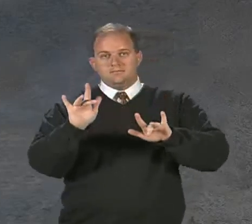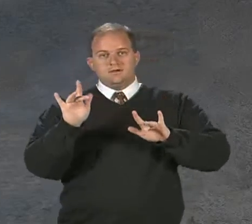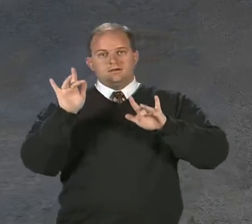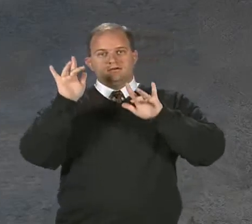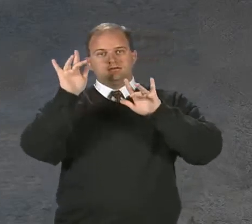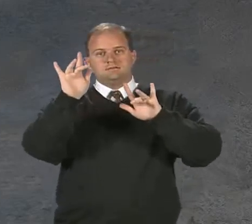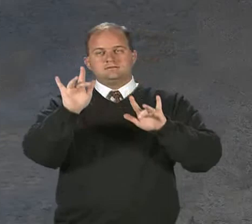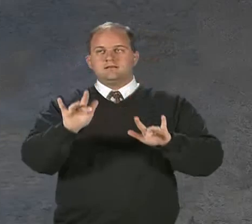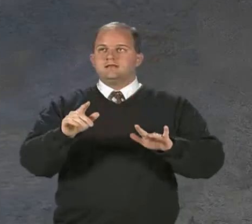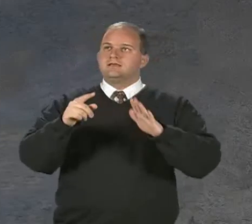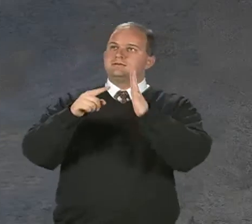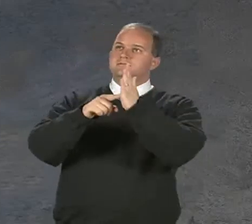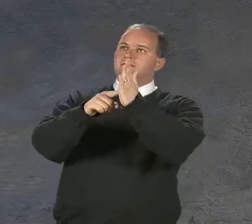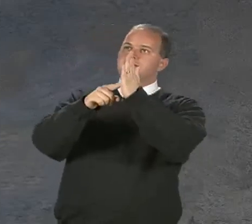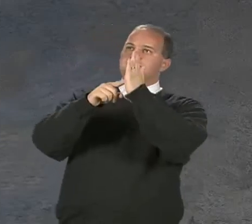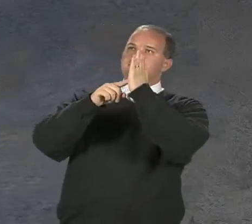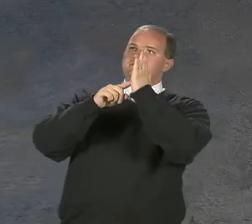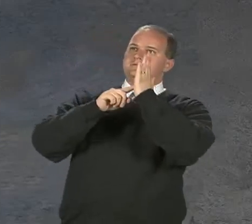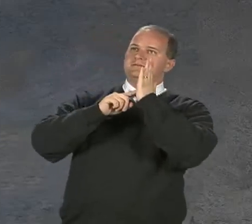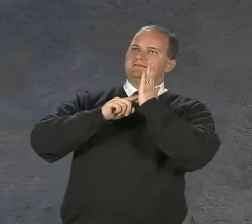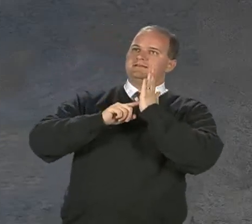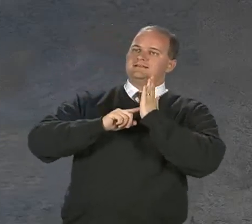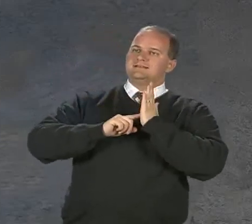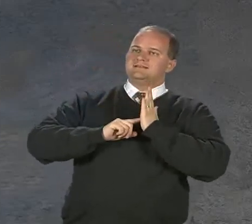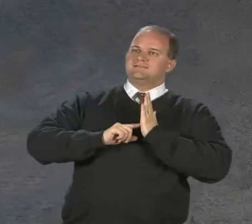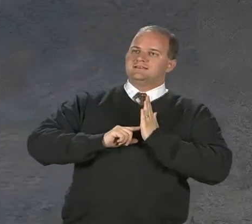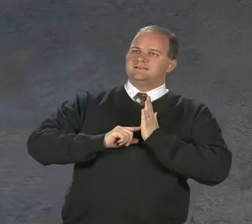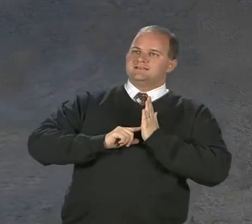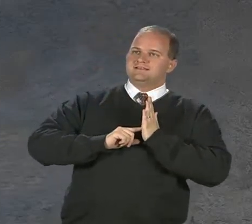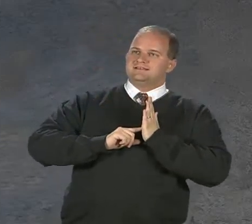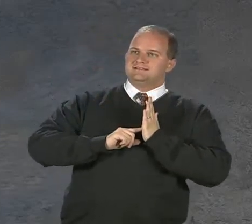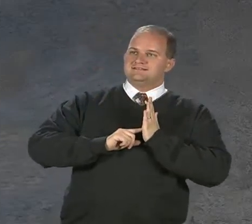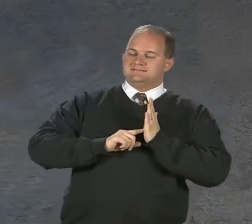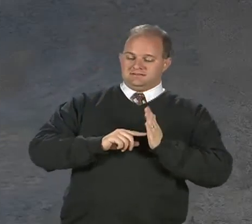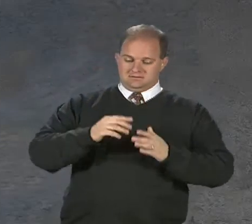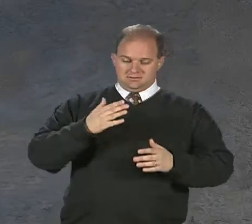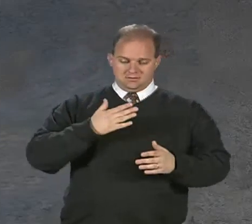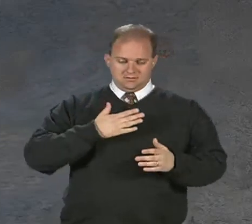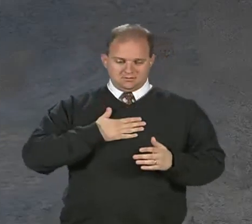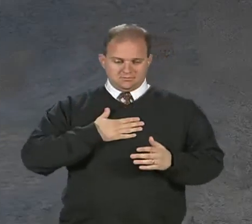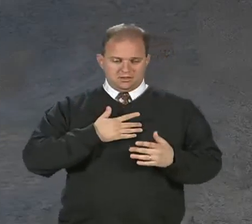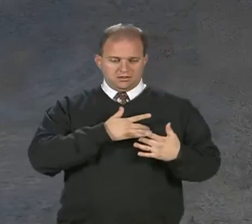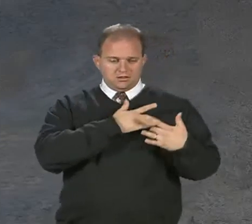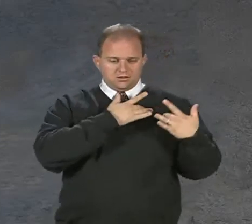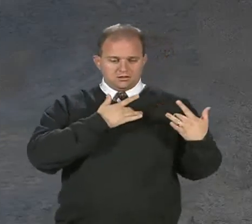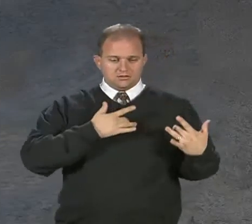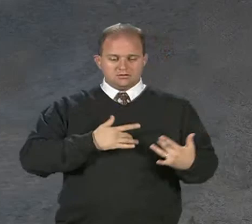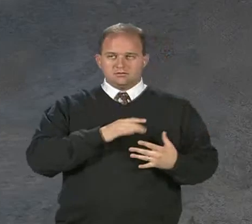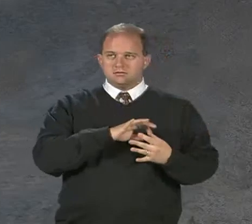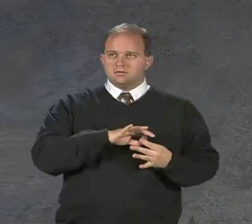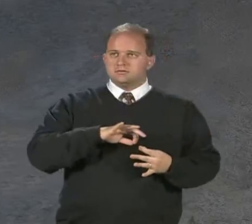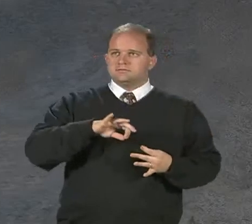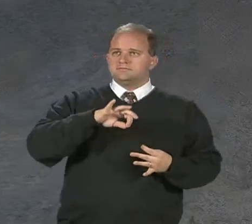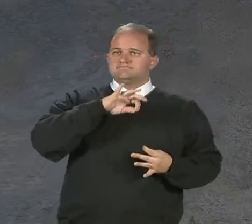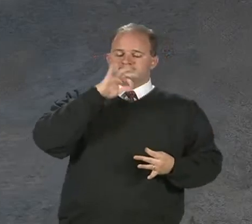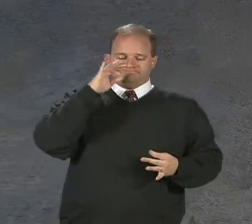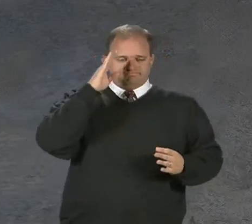mercy be revealed, Smooth my troubled